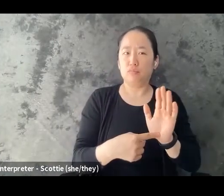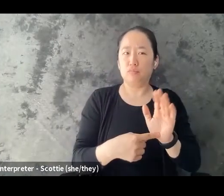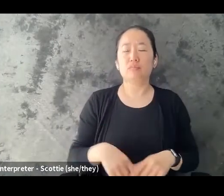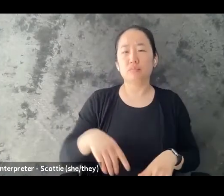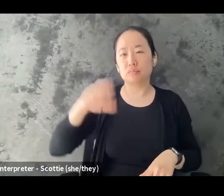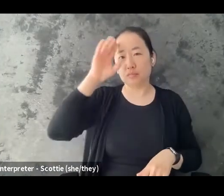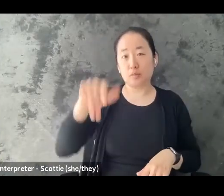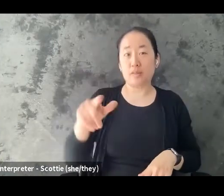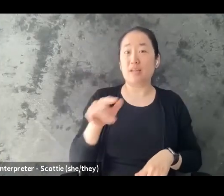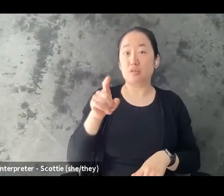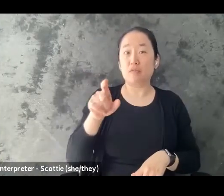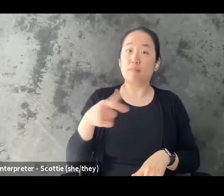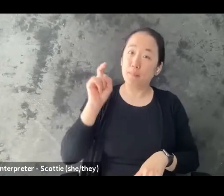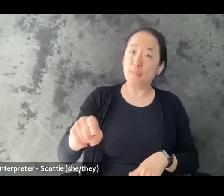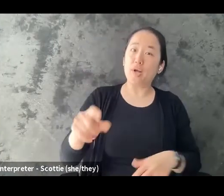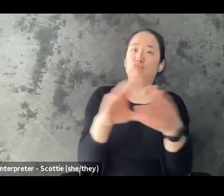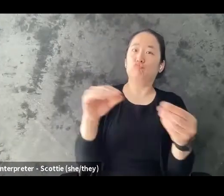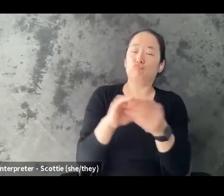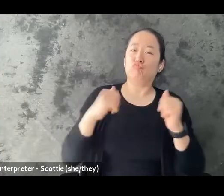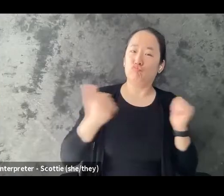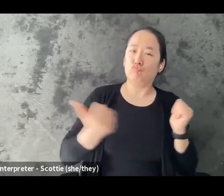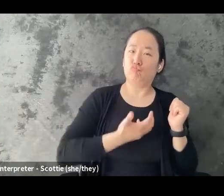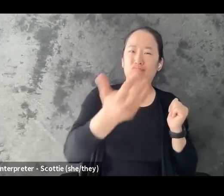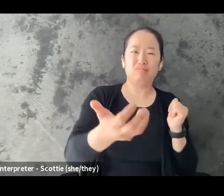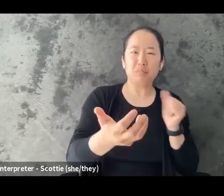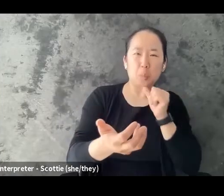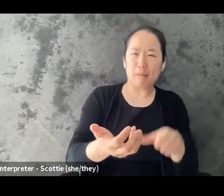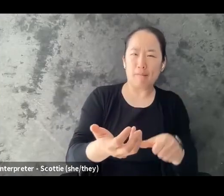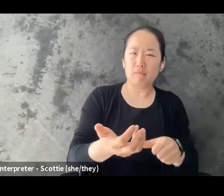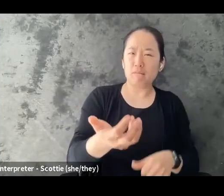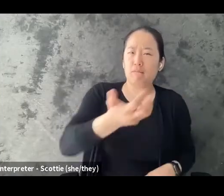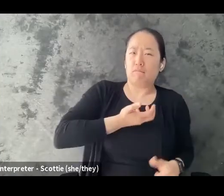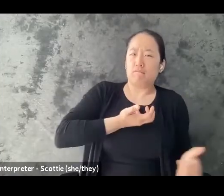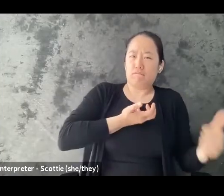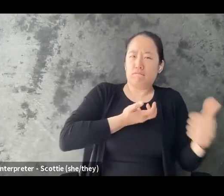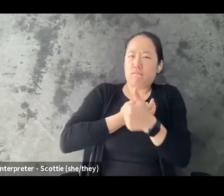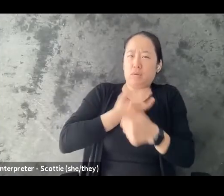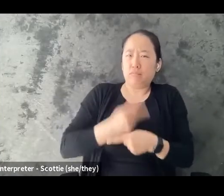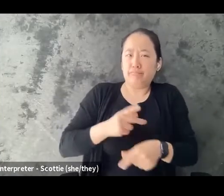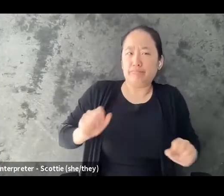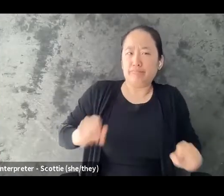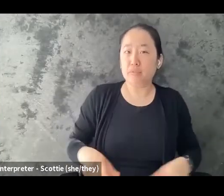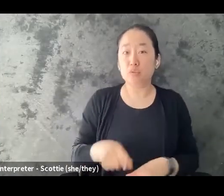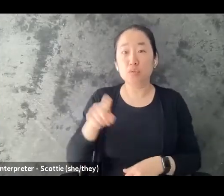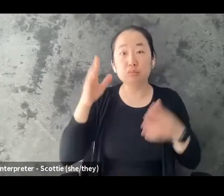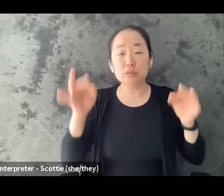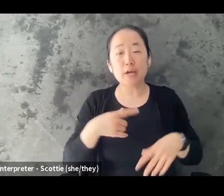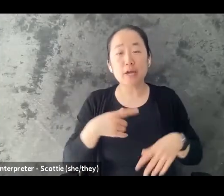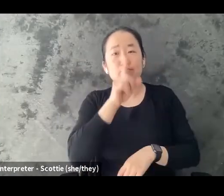to talk about your past experiences. If you choose not to share, it does not make your experiences less valid, less